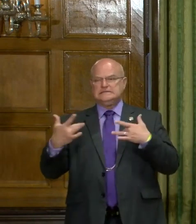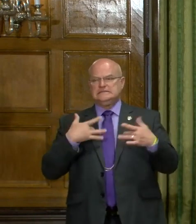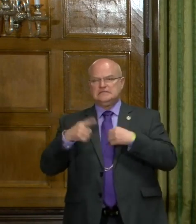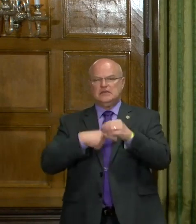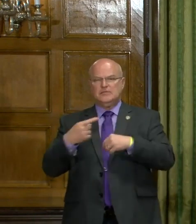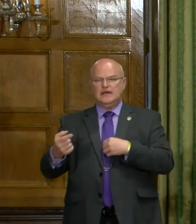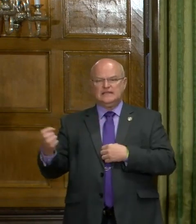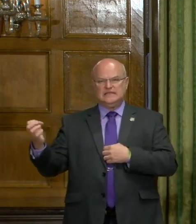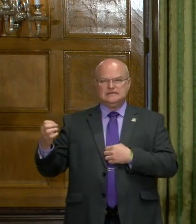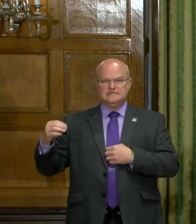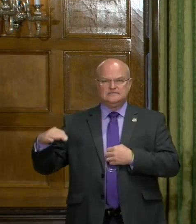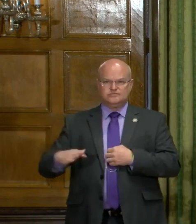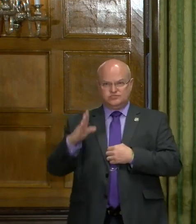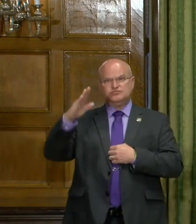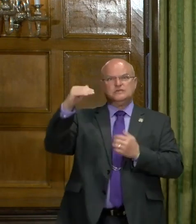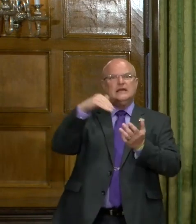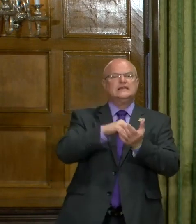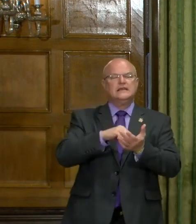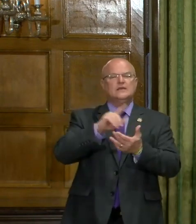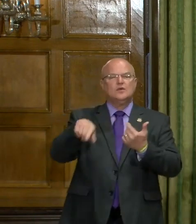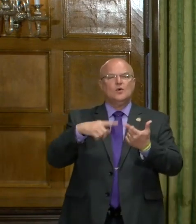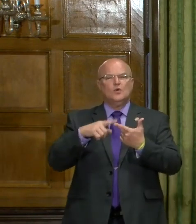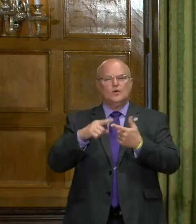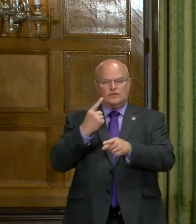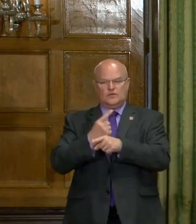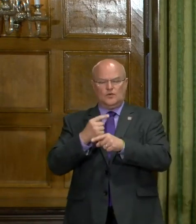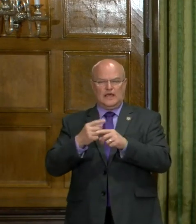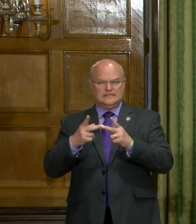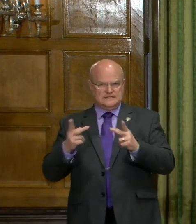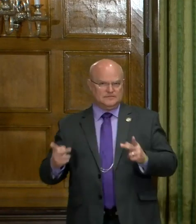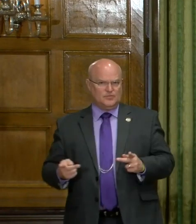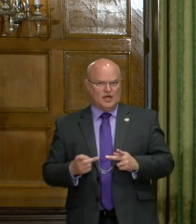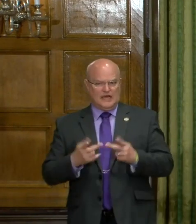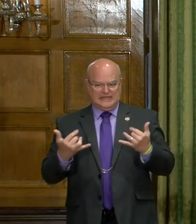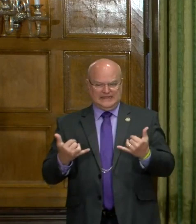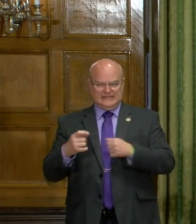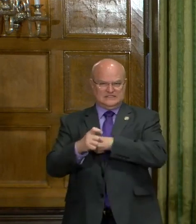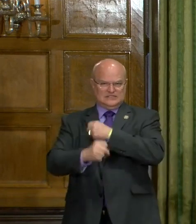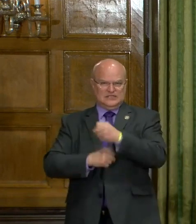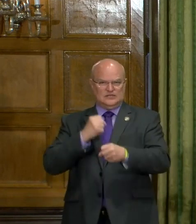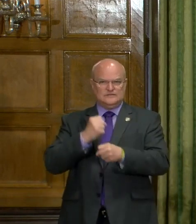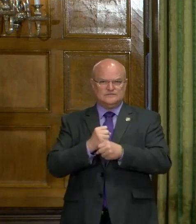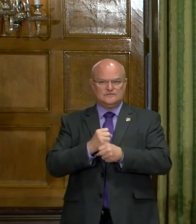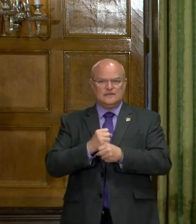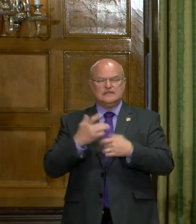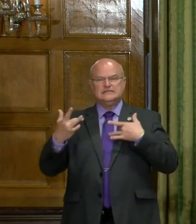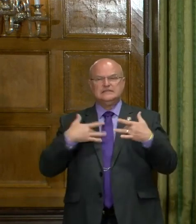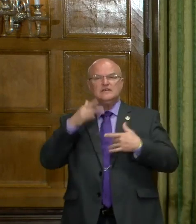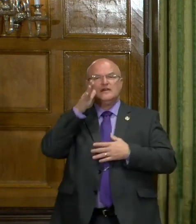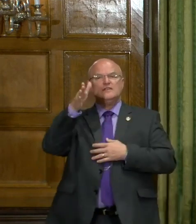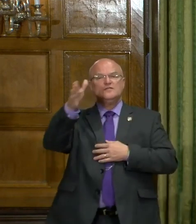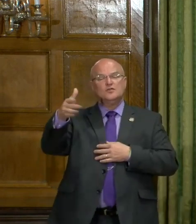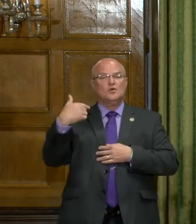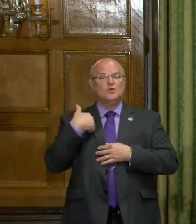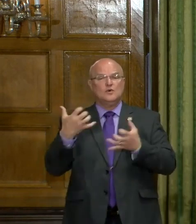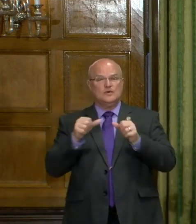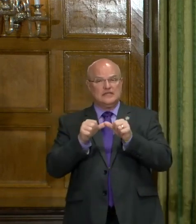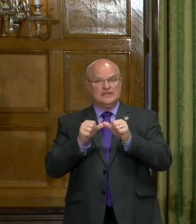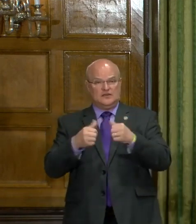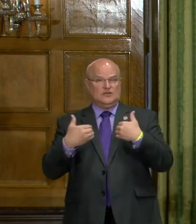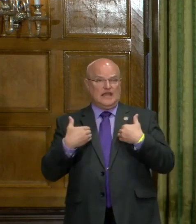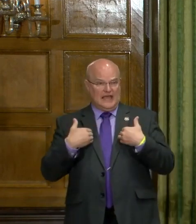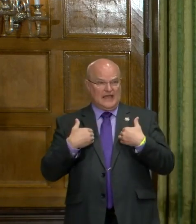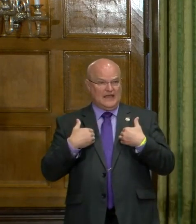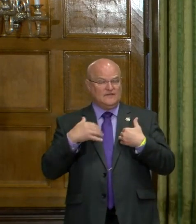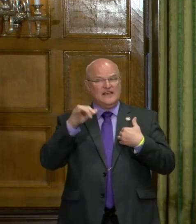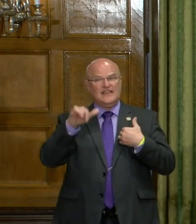about this coming back whenever we get it at the right spot this season. We worry about the future, and so we want to continue to